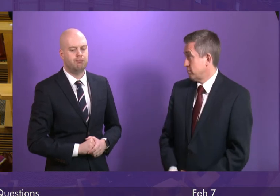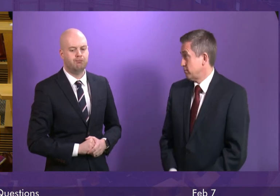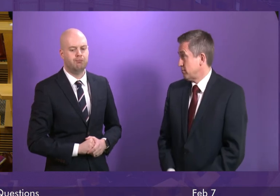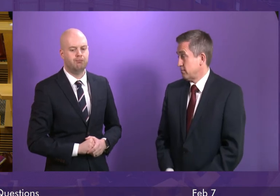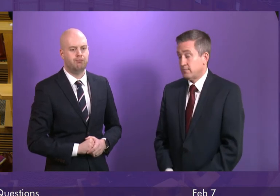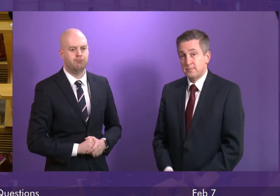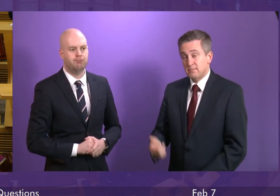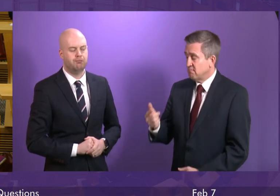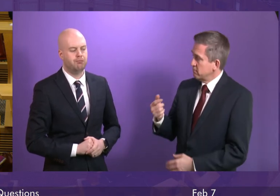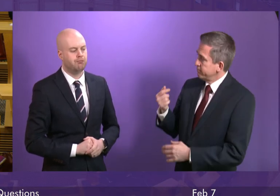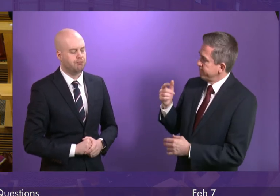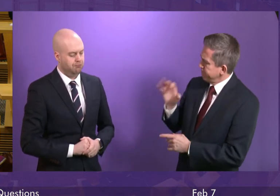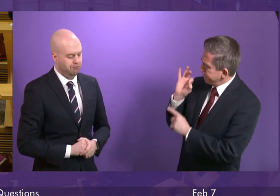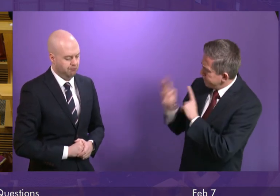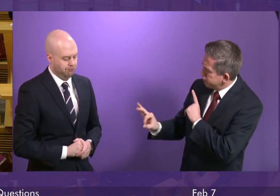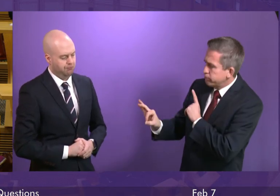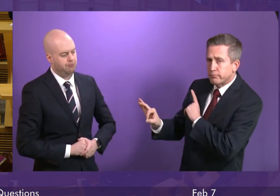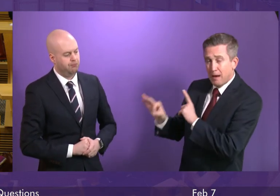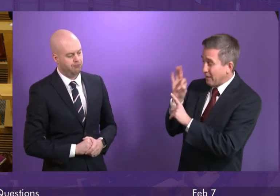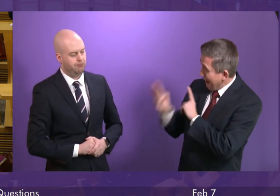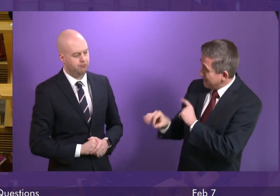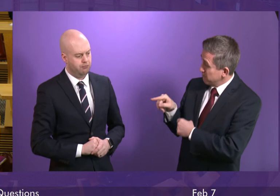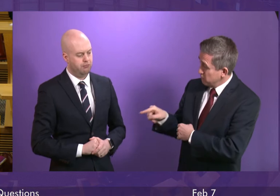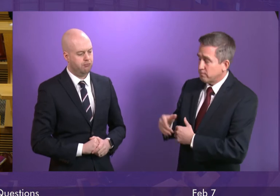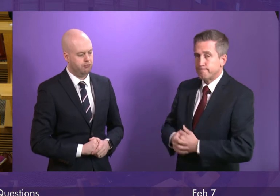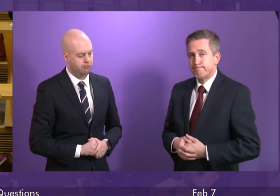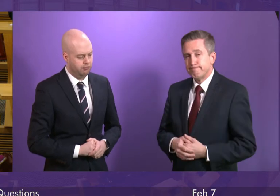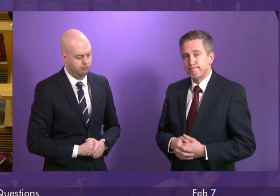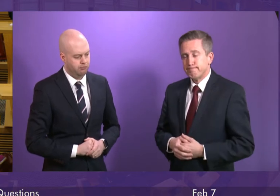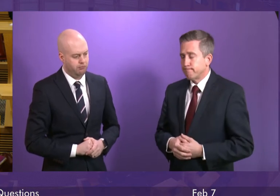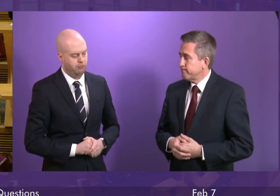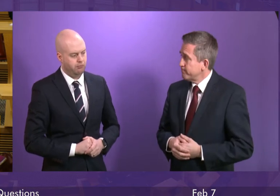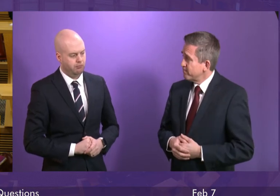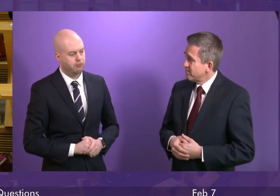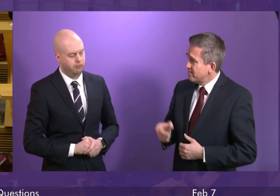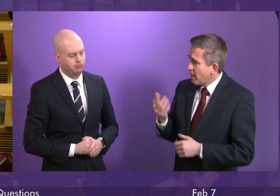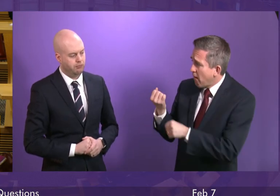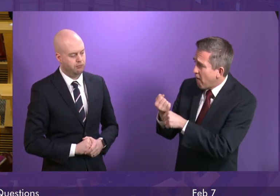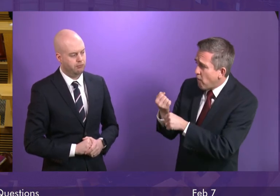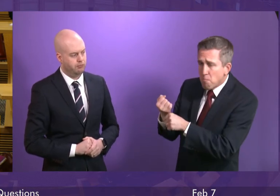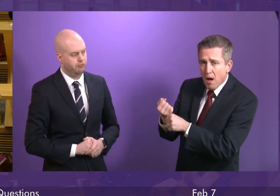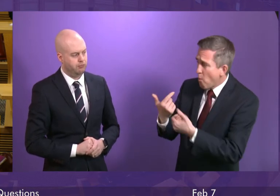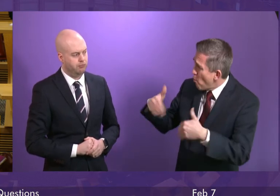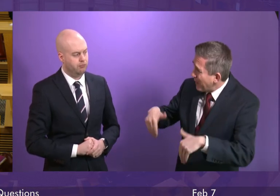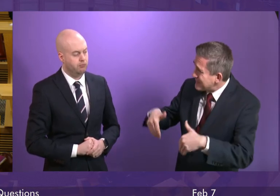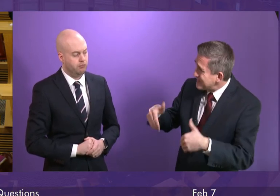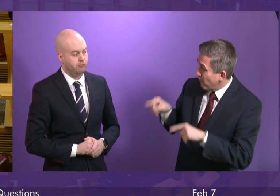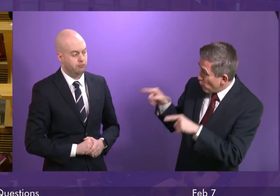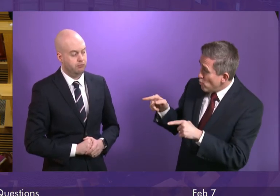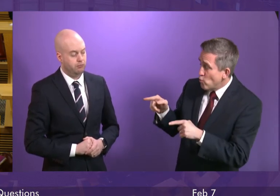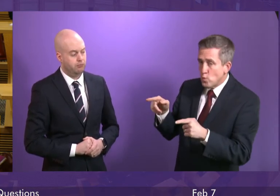So my question to the deputy first minister is this. When will this government start to listen?